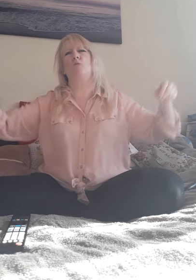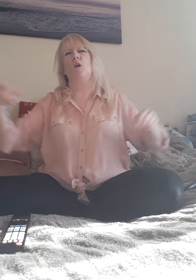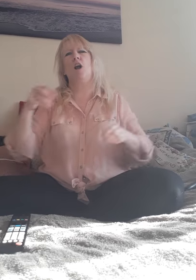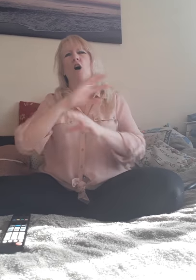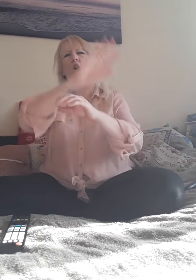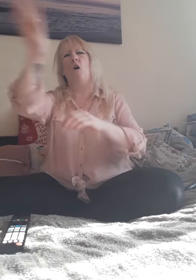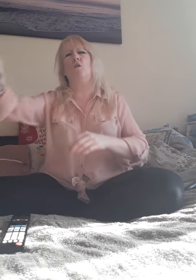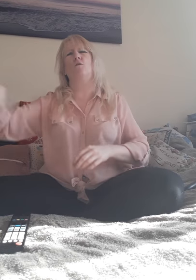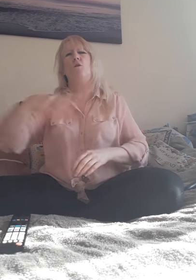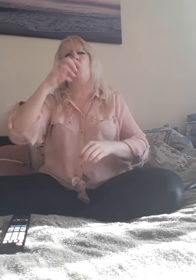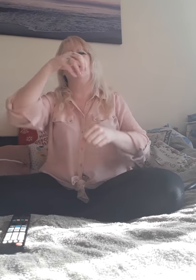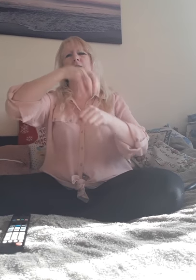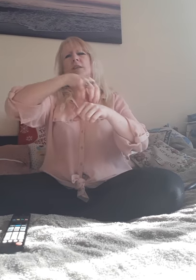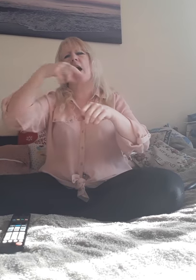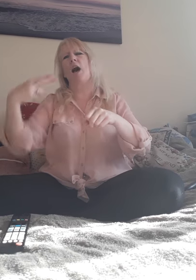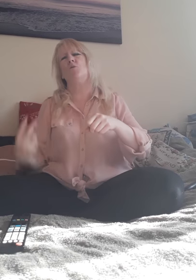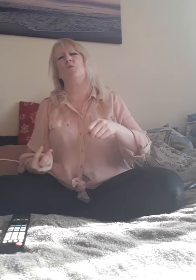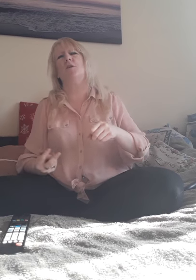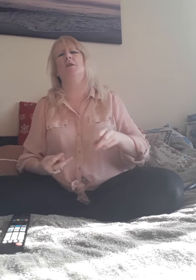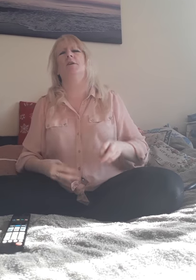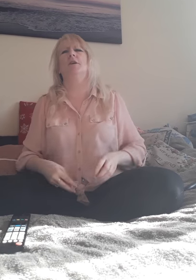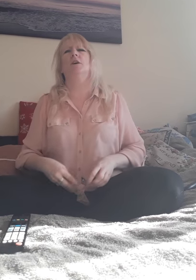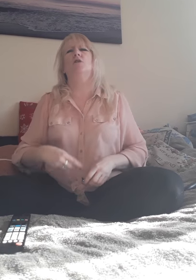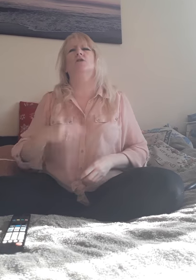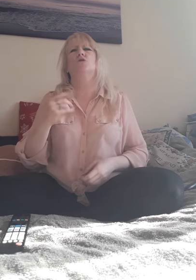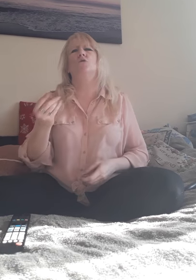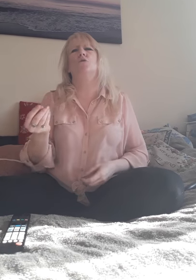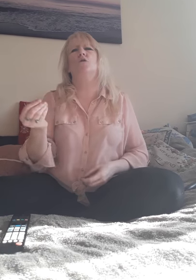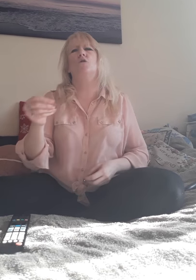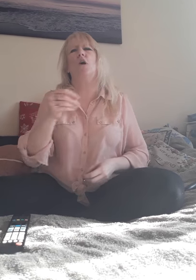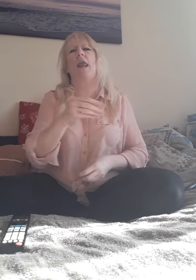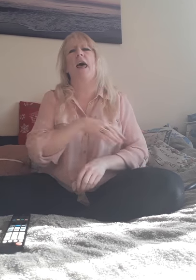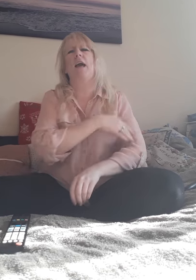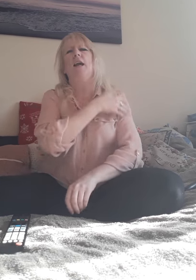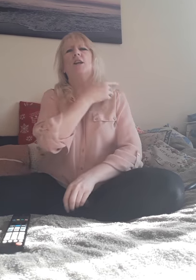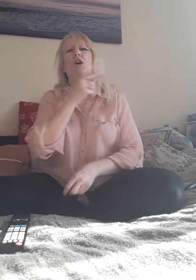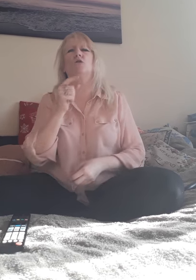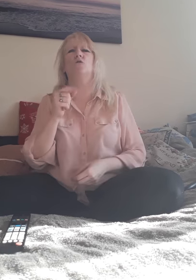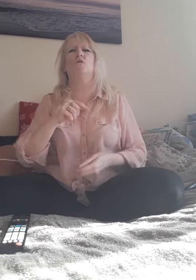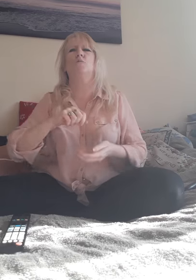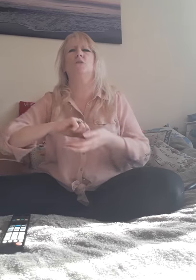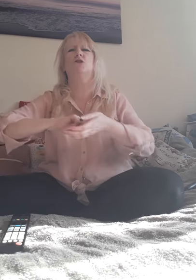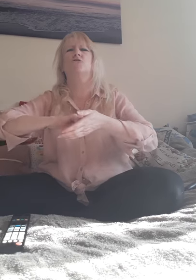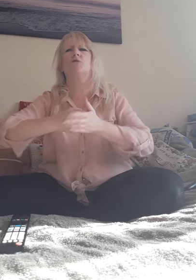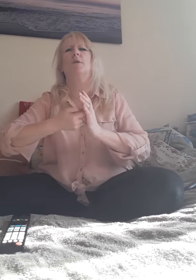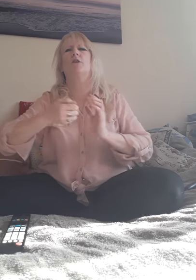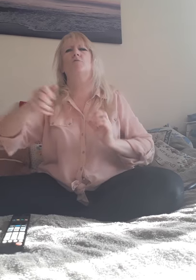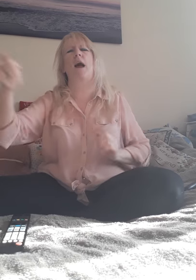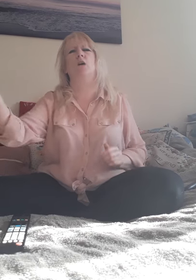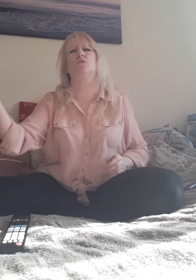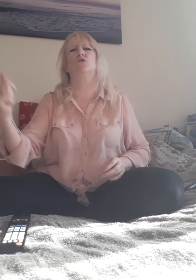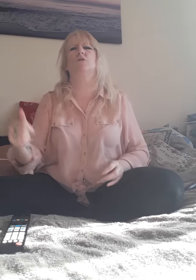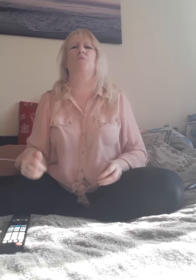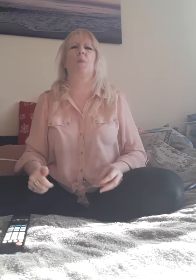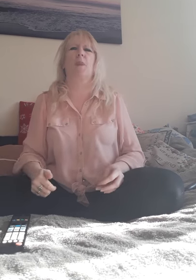we'll all fall down Sooner or later you'll be throwing around I